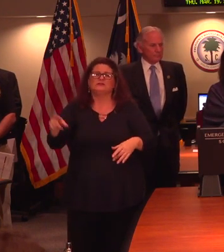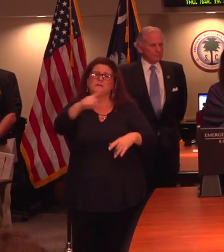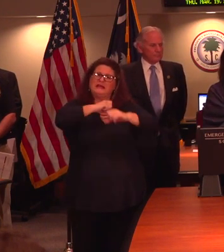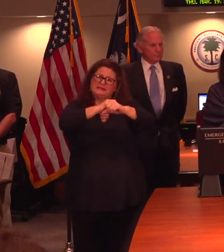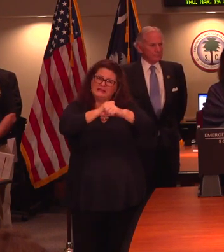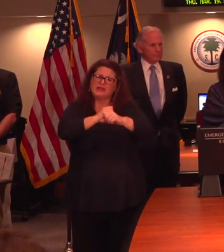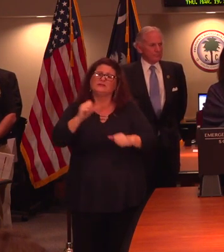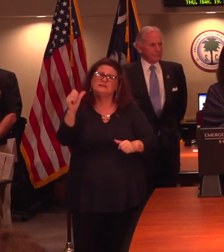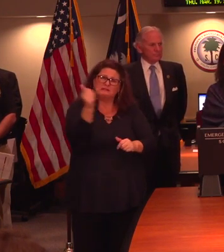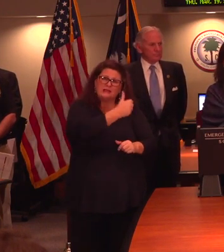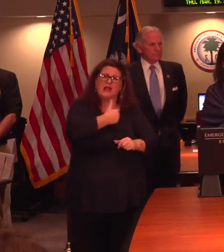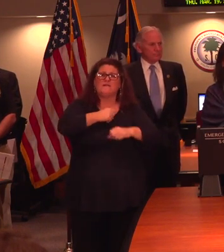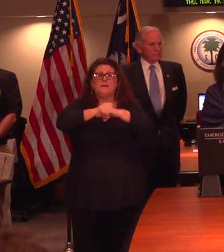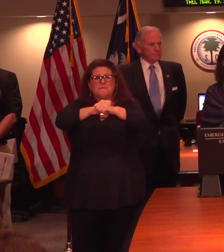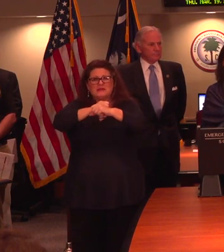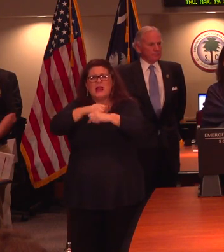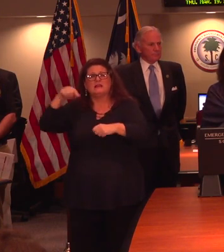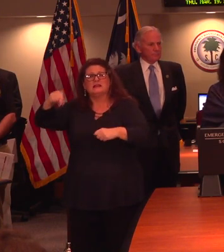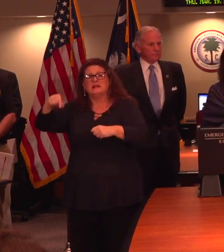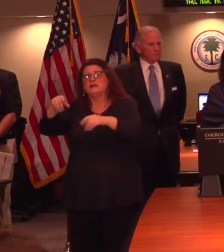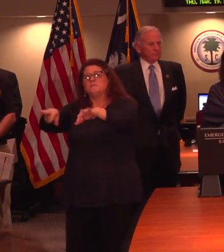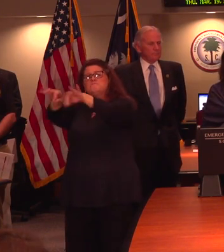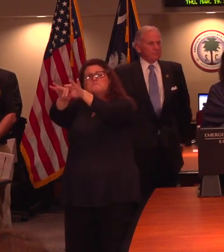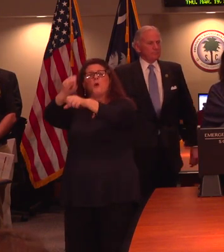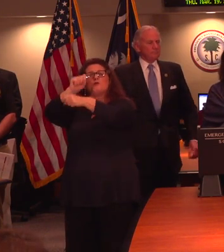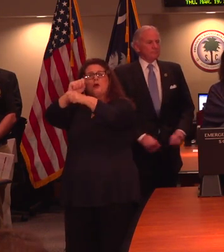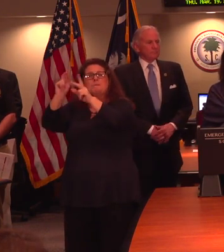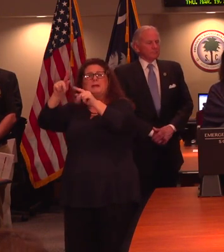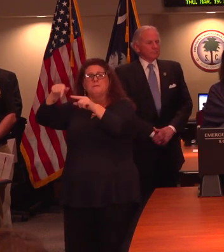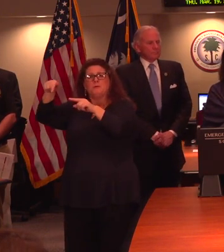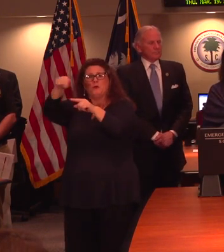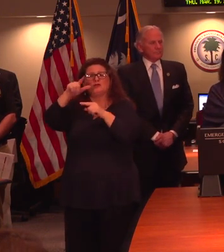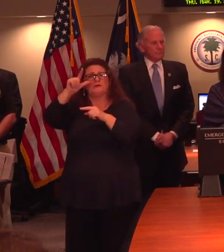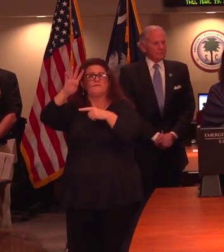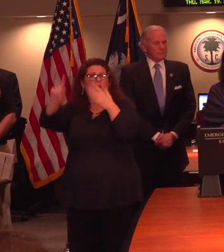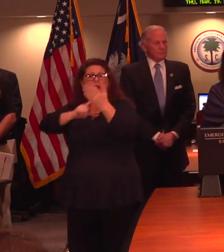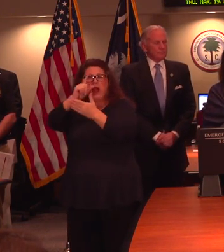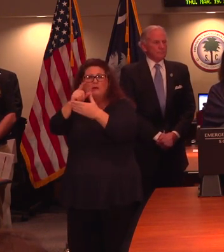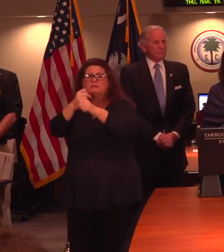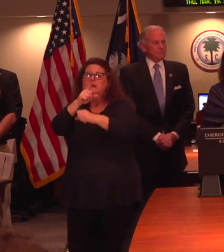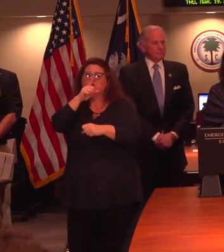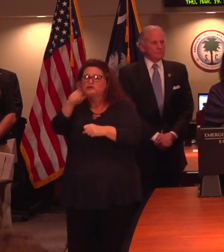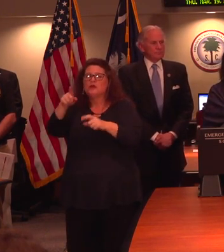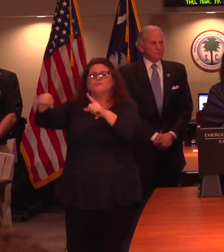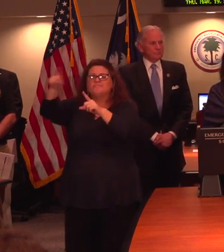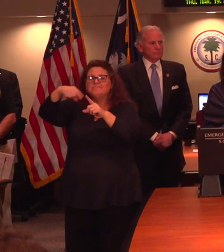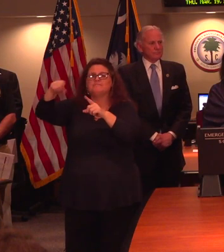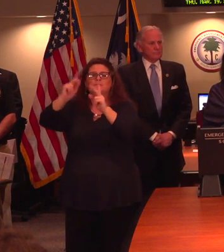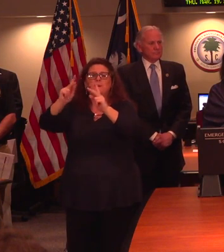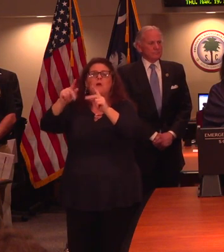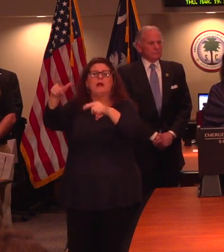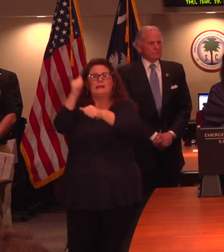workforce that is working 24-7 to ensure the effectiveness of our state's infrastructure, health care, and disease control